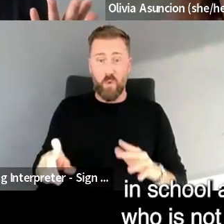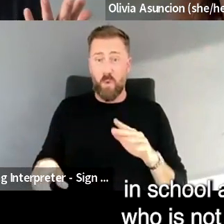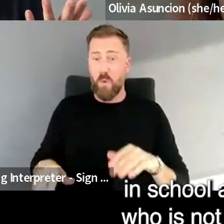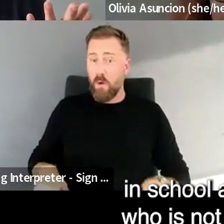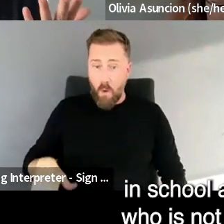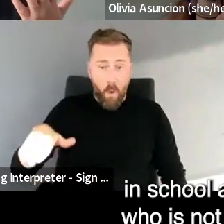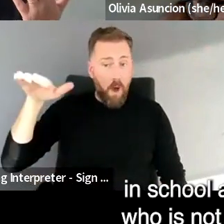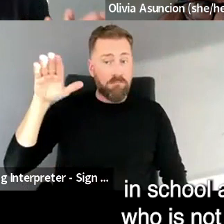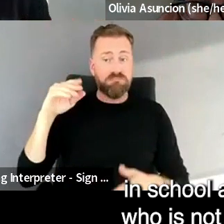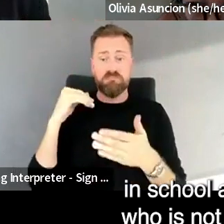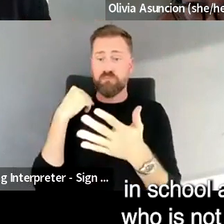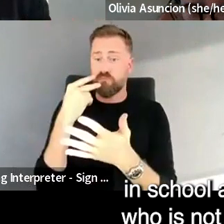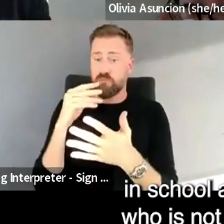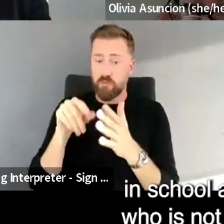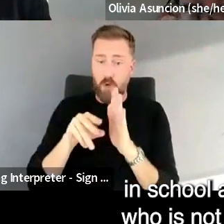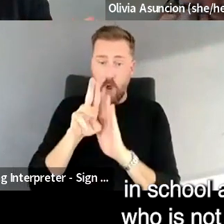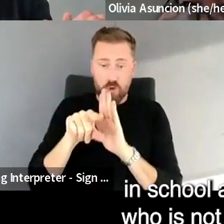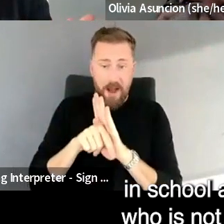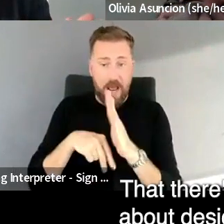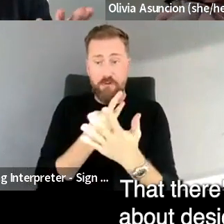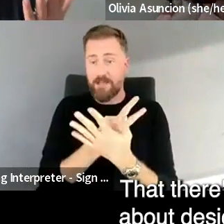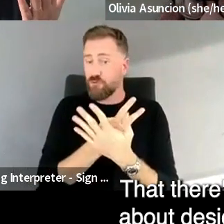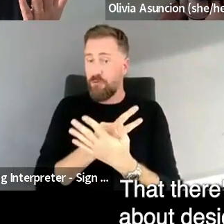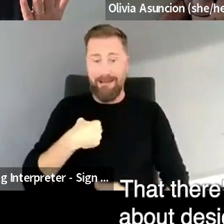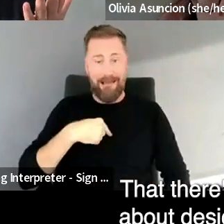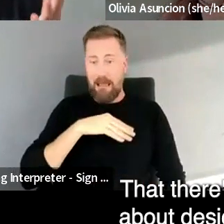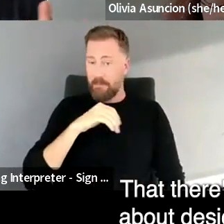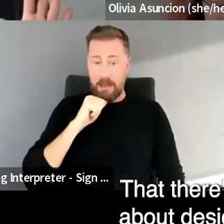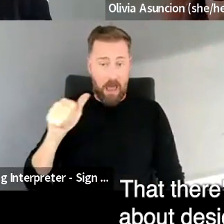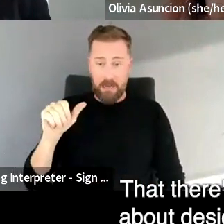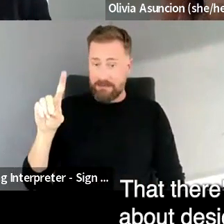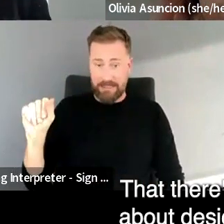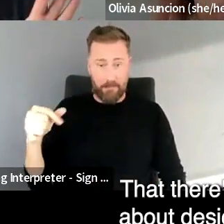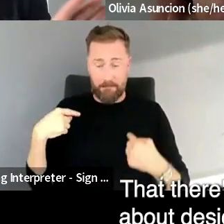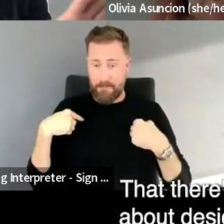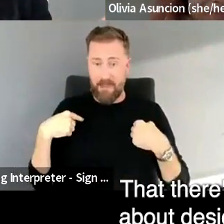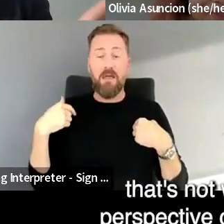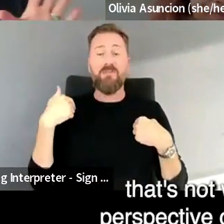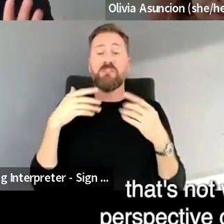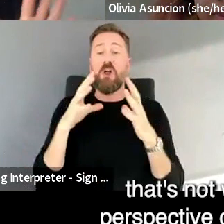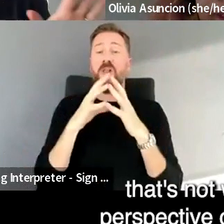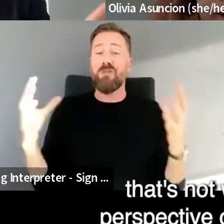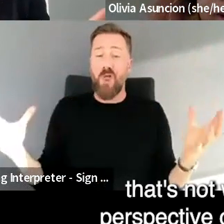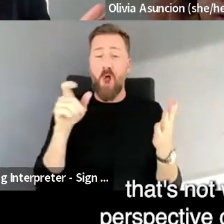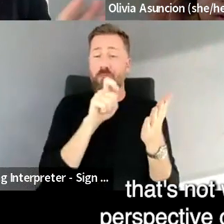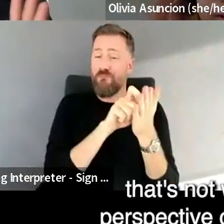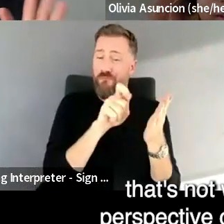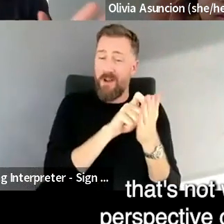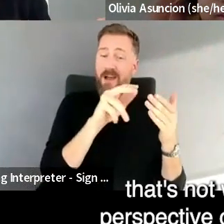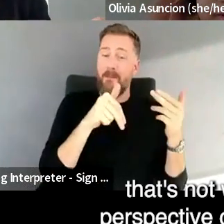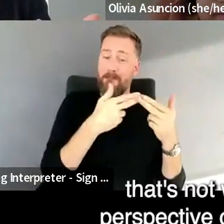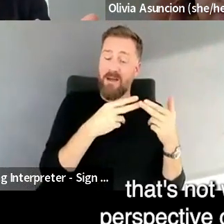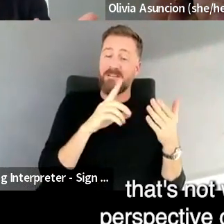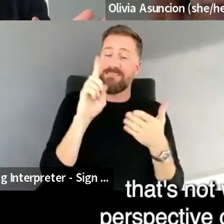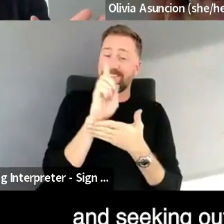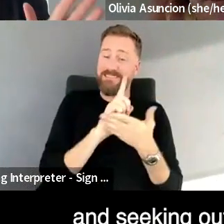school and grad school who is not disabled, right? That, that there's a lot of writing about design and disability that's not written from the